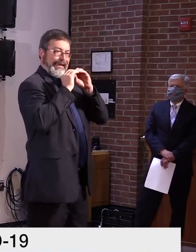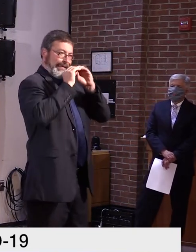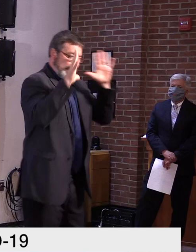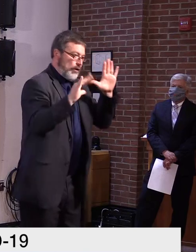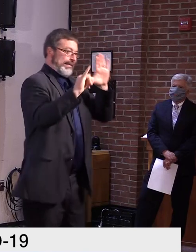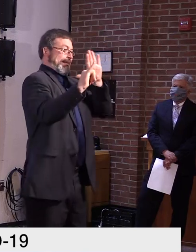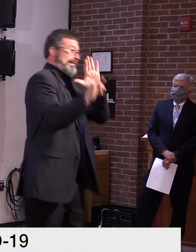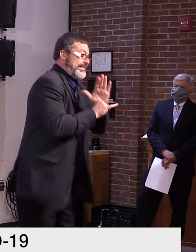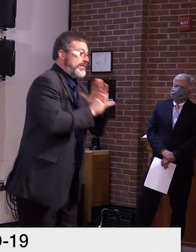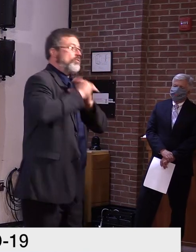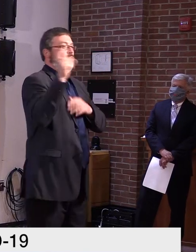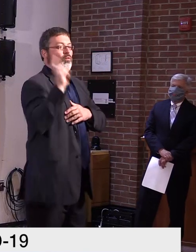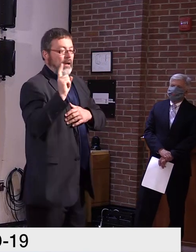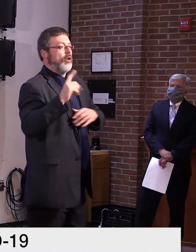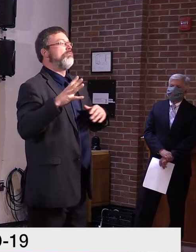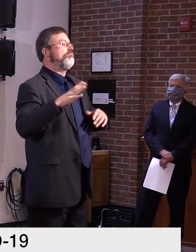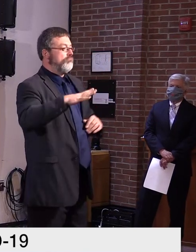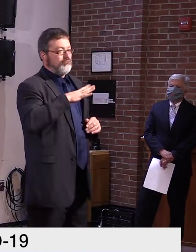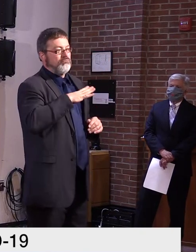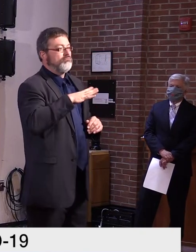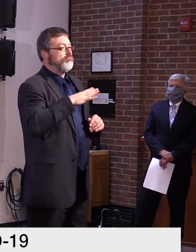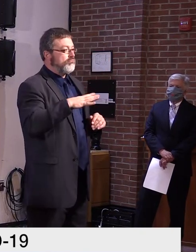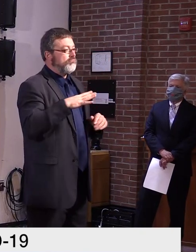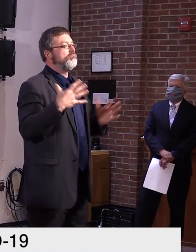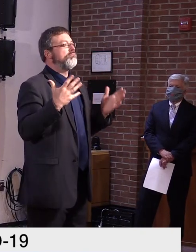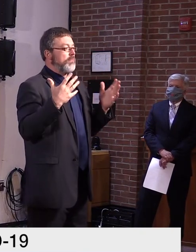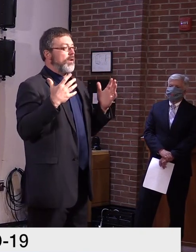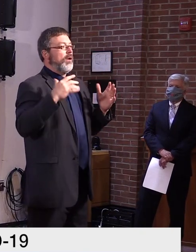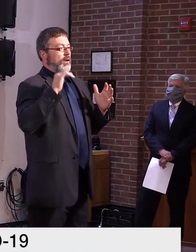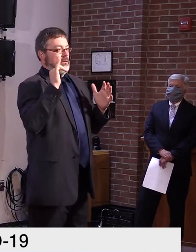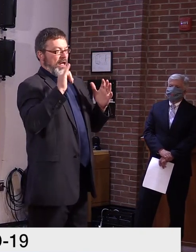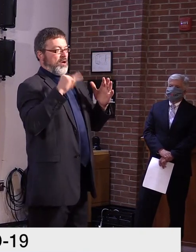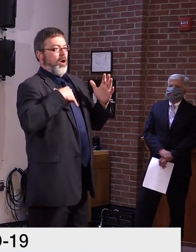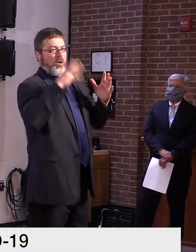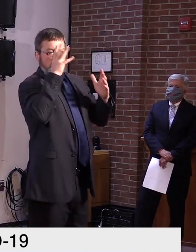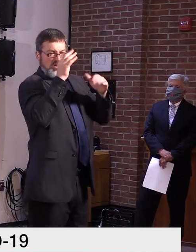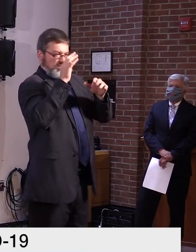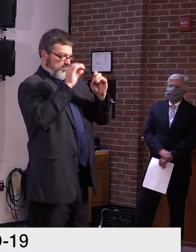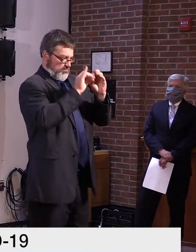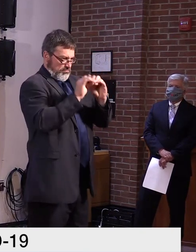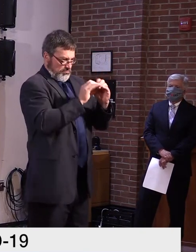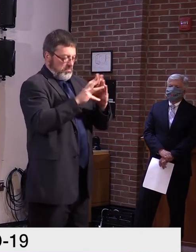the restart and on an ongoing basis throughout the semester. So we'll, uh, certainly work to get you that.